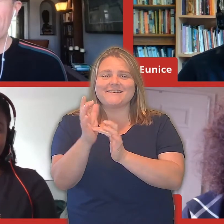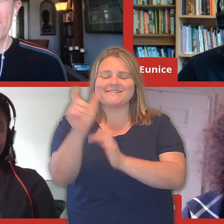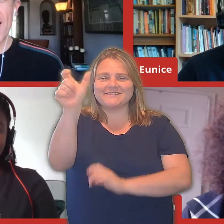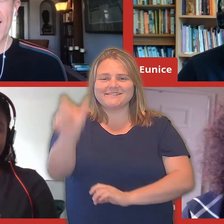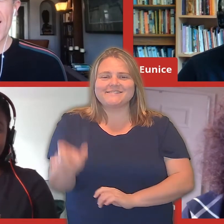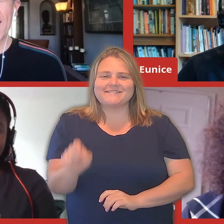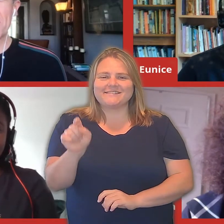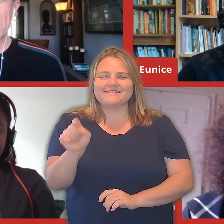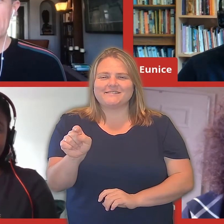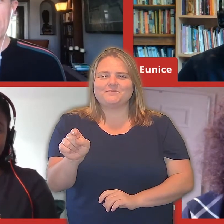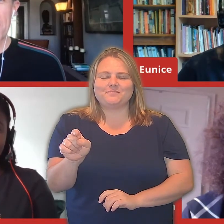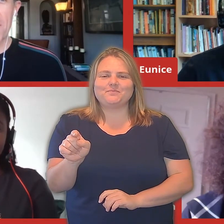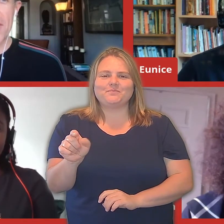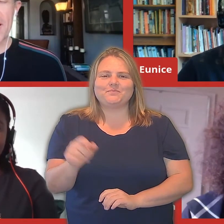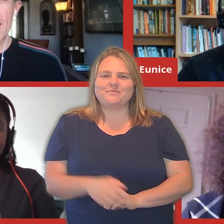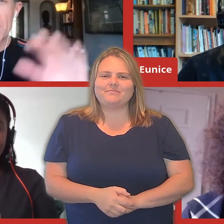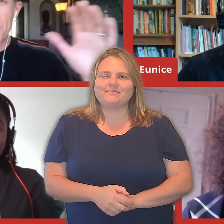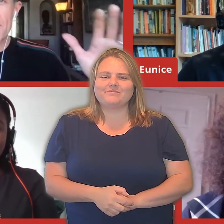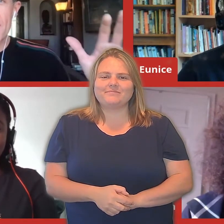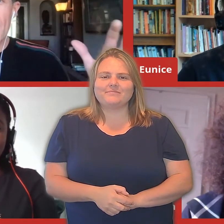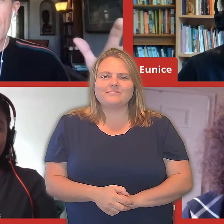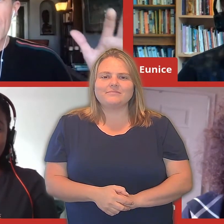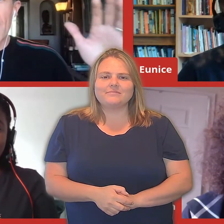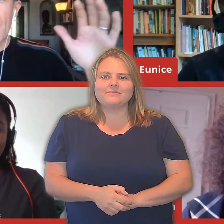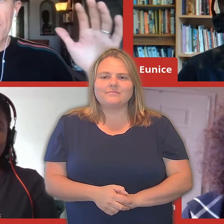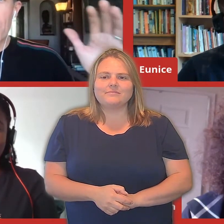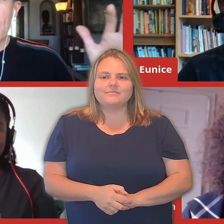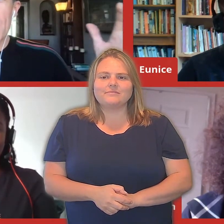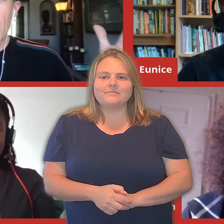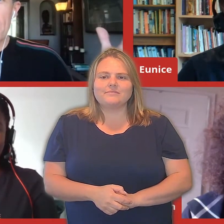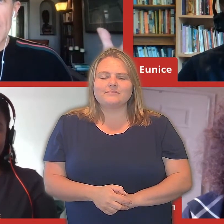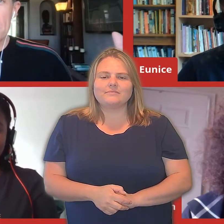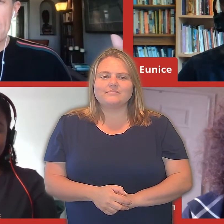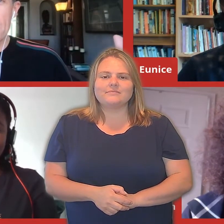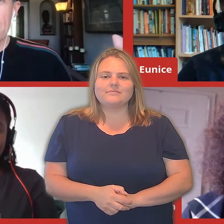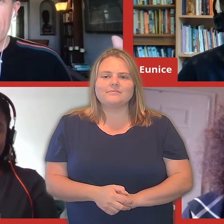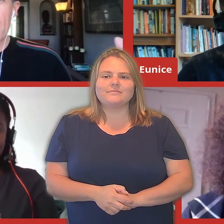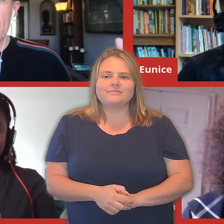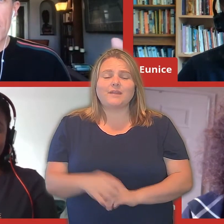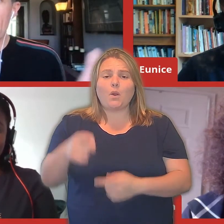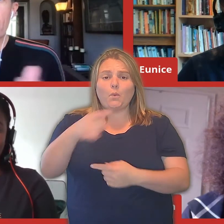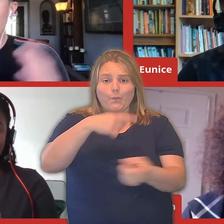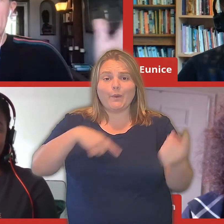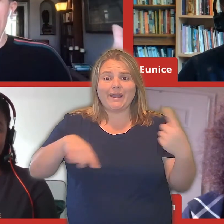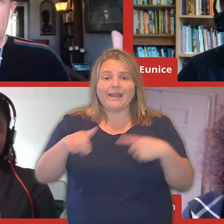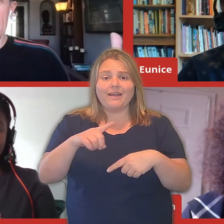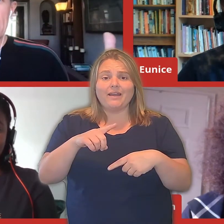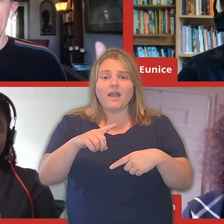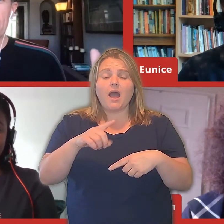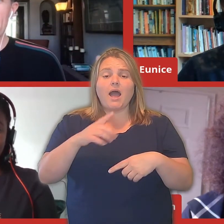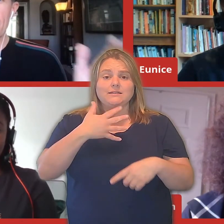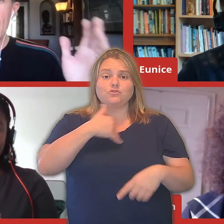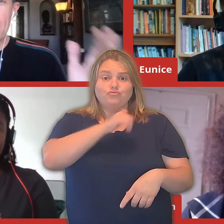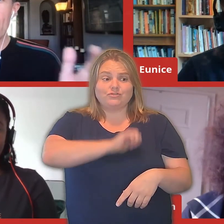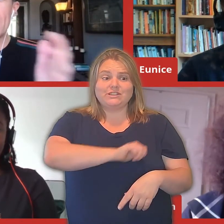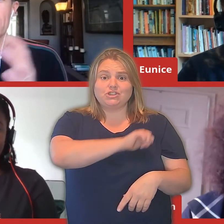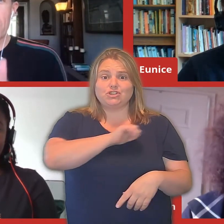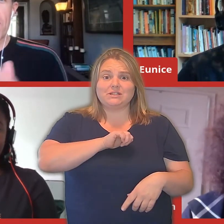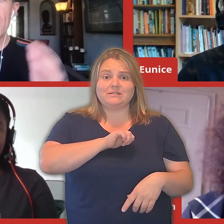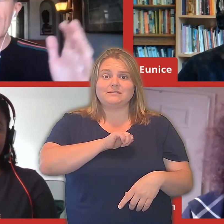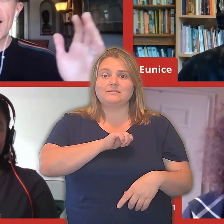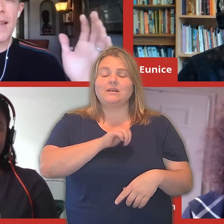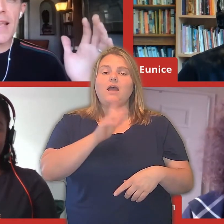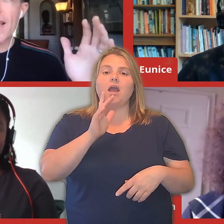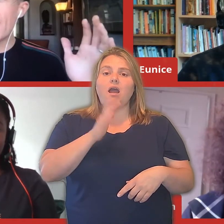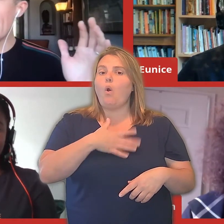I love that. And I'm just curious what y'all think. And I just want to say, we are, as people of faith, across parties, people who are Labour and